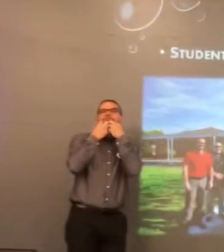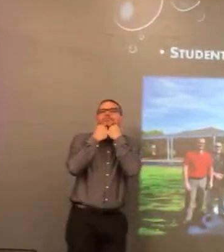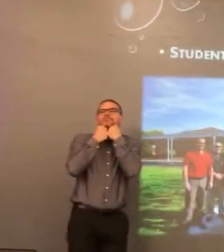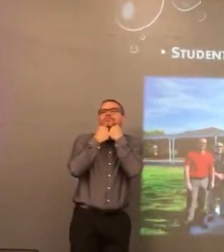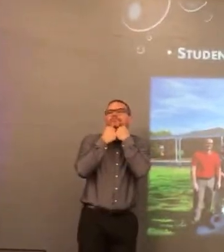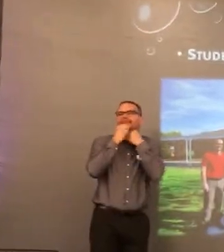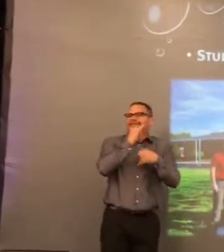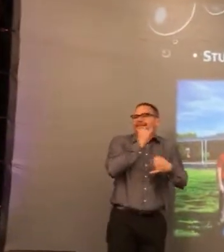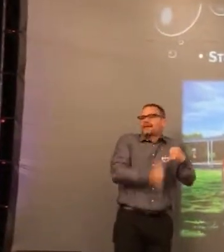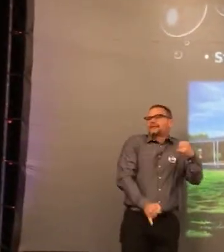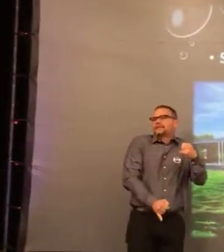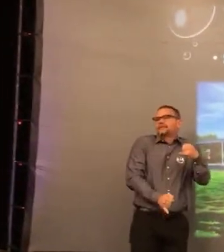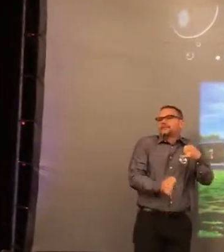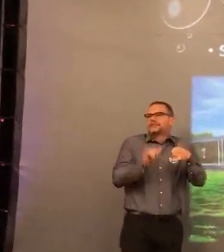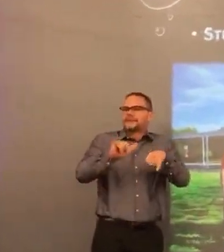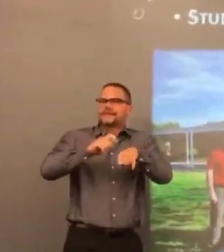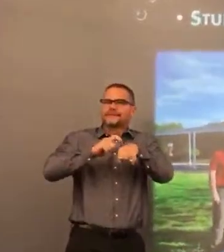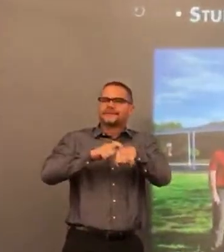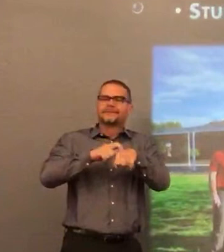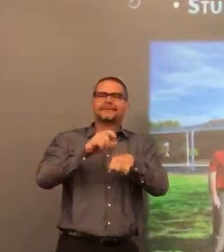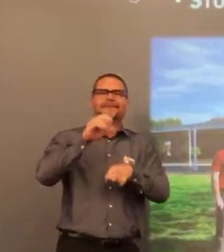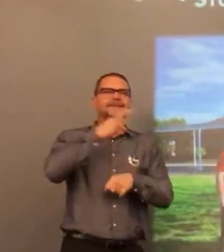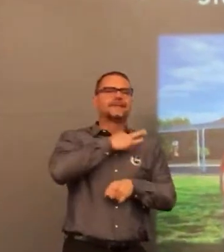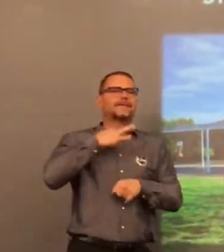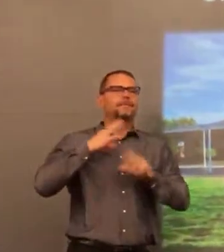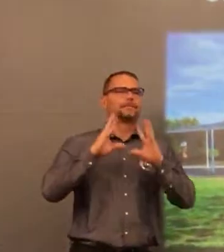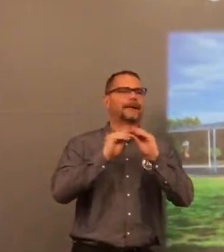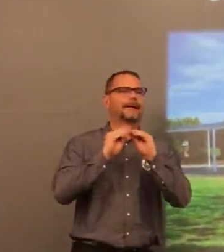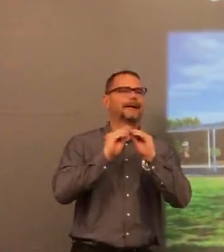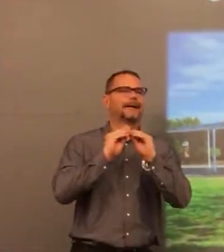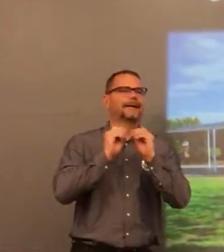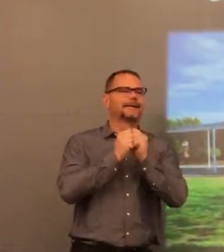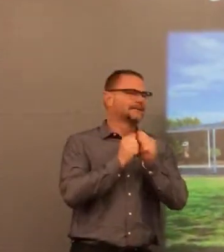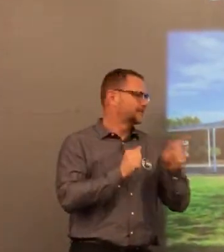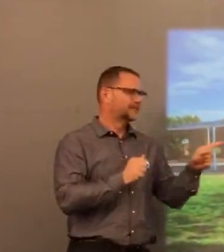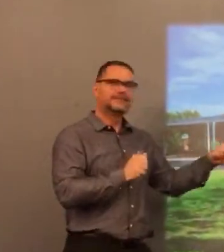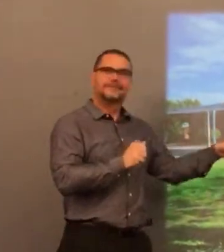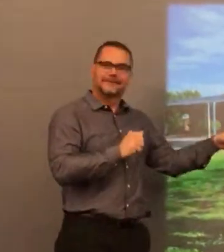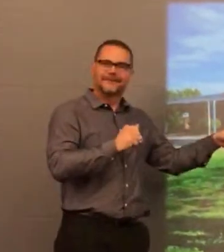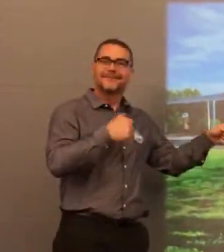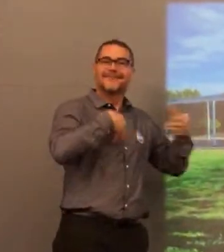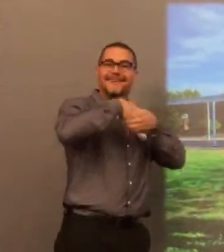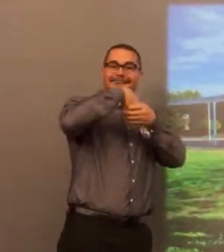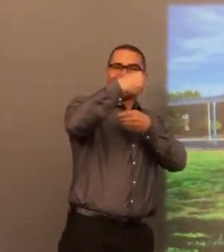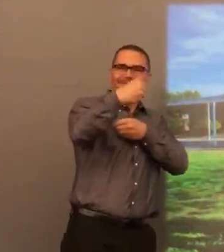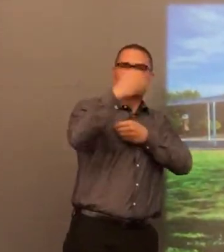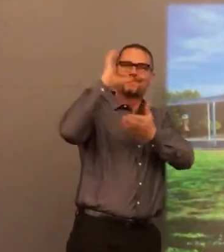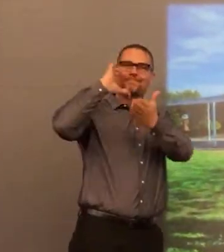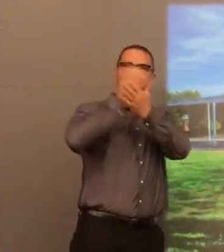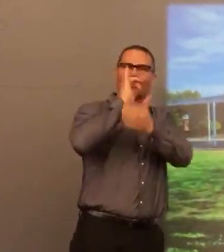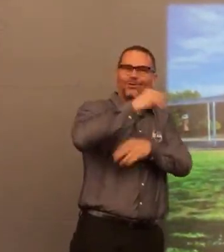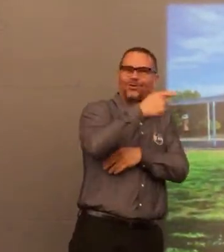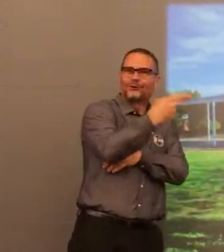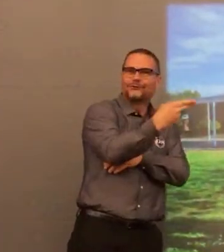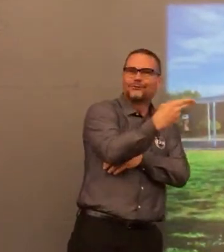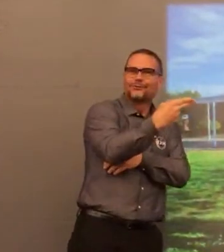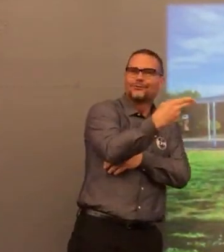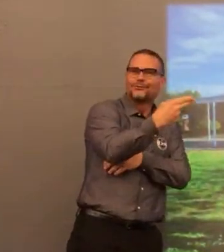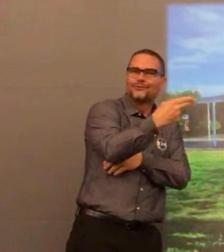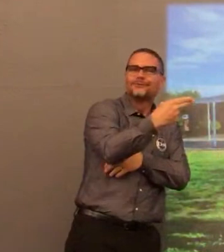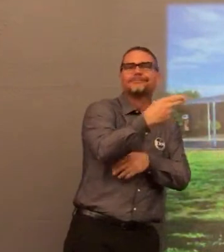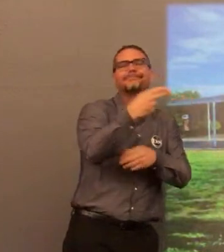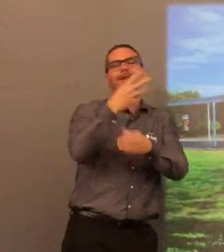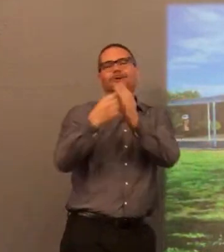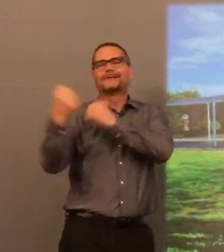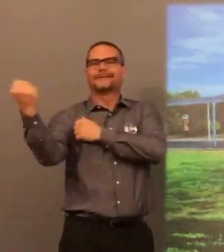He is best of his this is the last photo that i have with don we had a staff meeting with this group of individuals we went outside